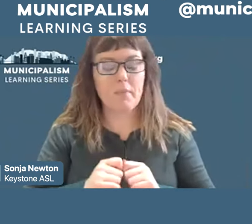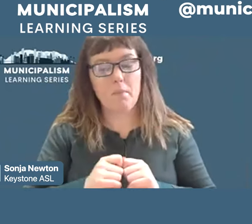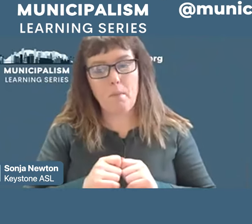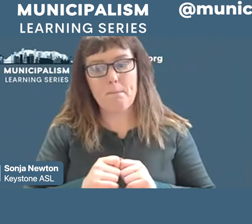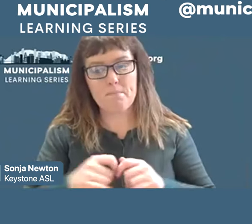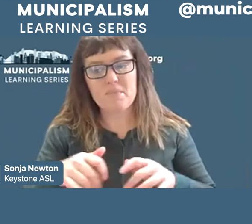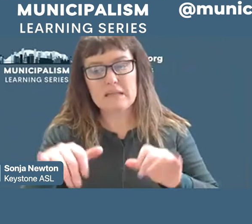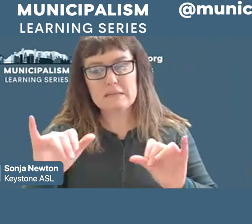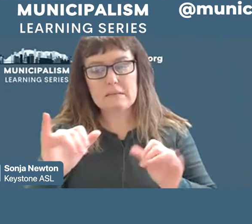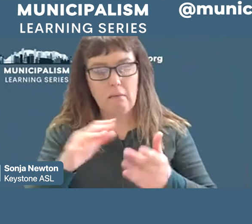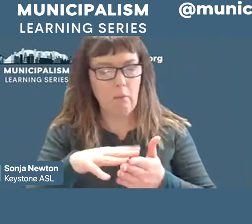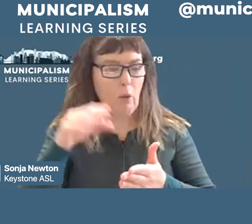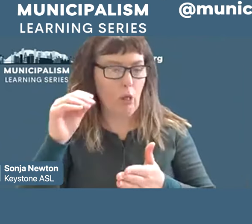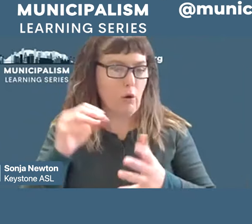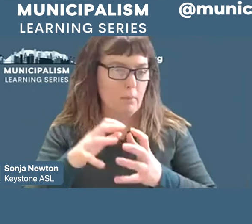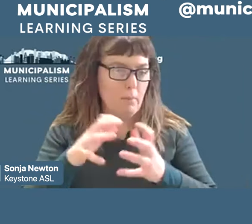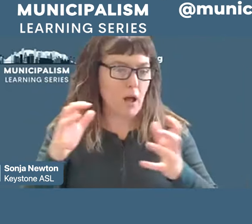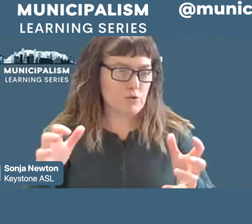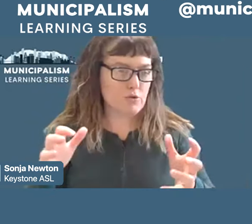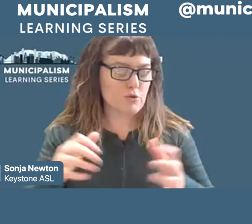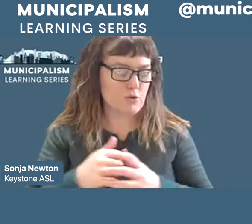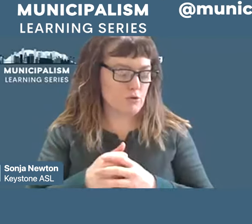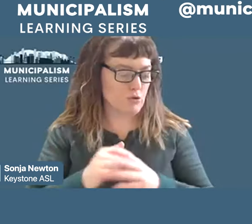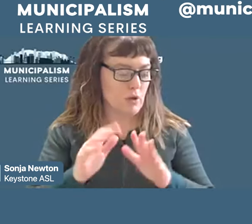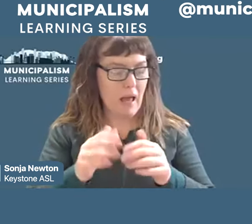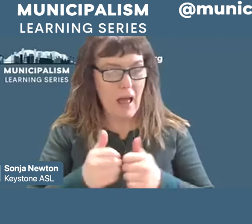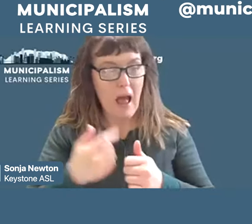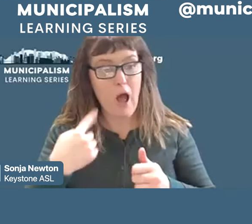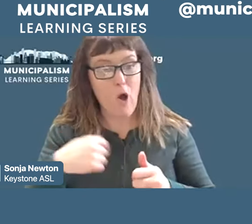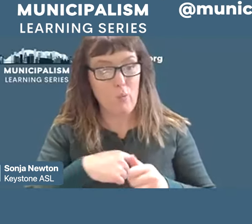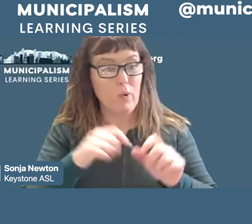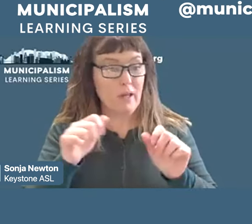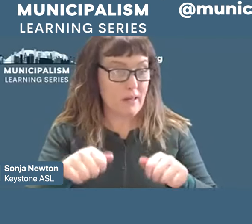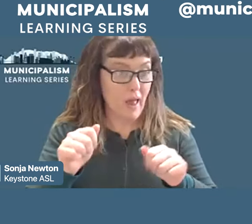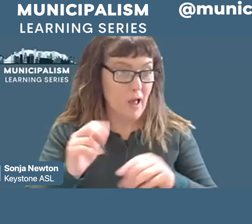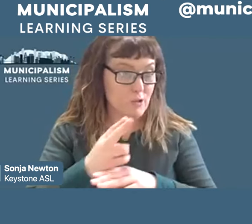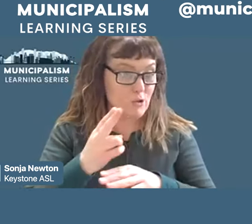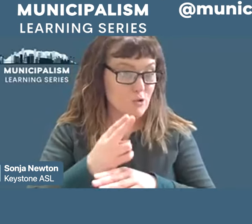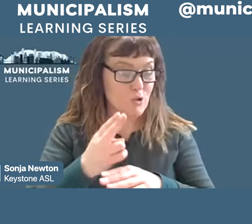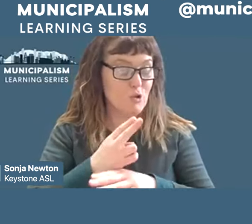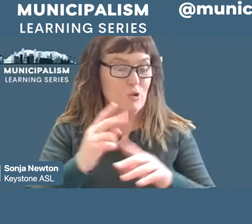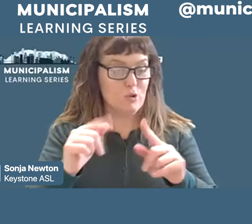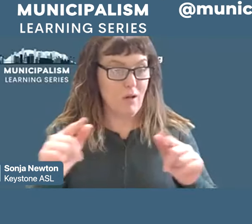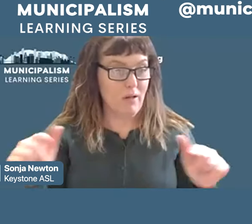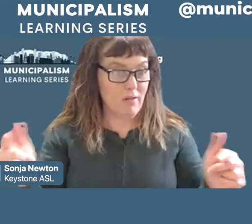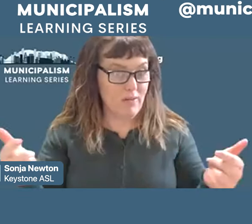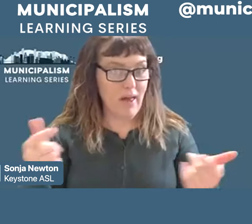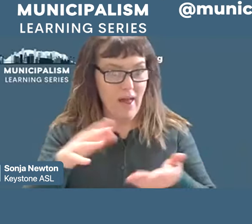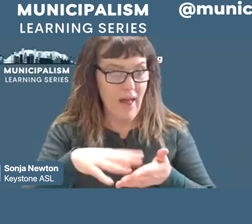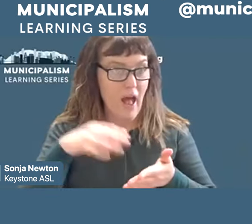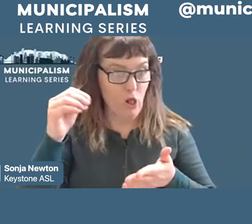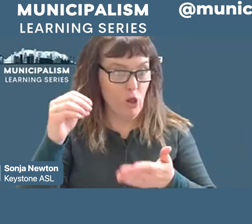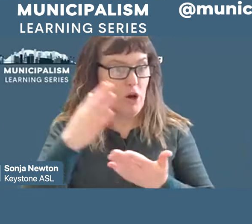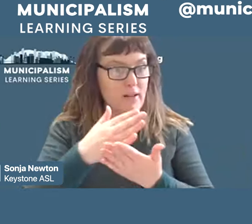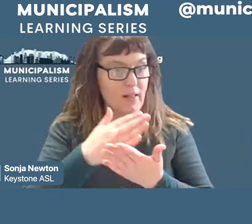from our own history and the ways we can make it useful to the present, the ways we can adapt its lessons, if you will,